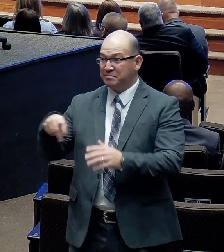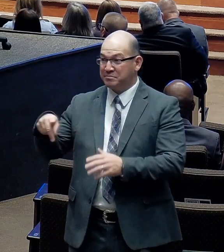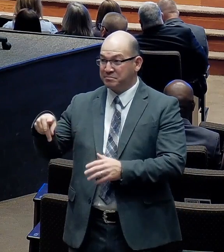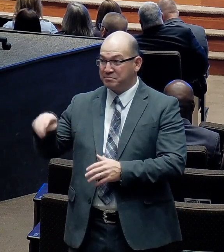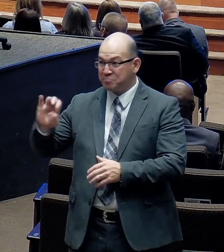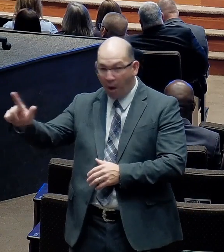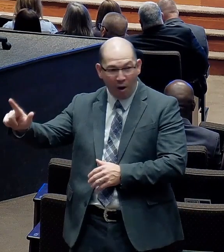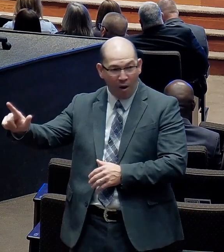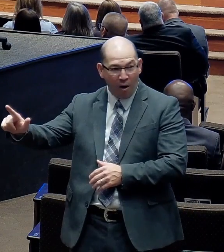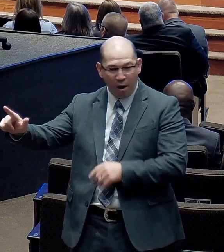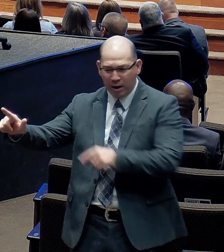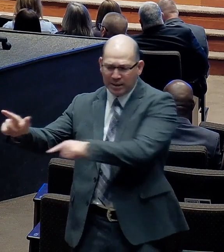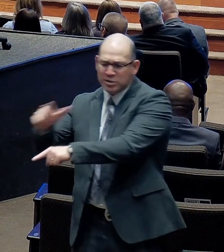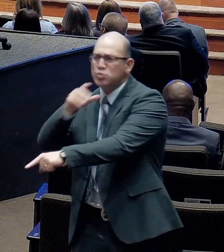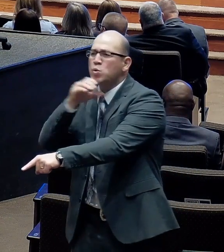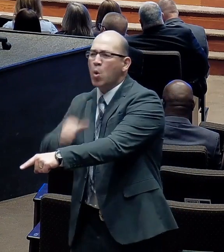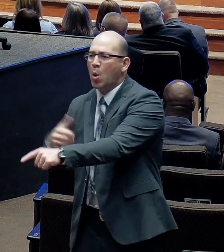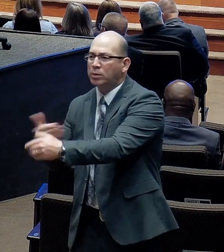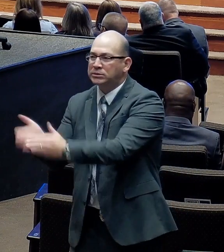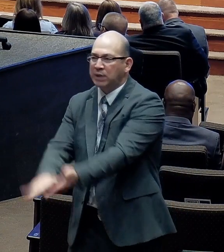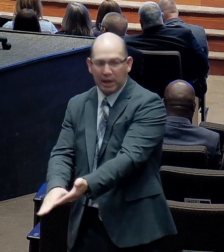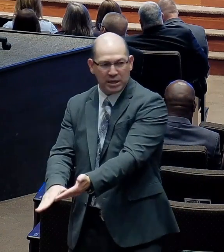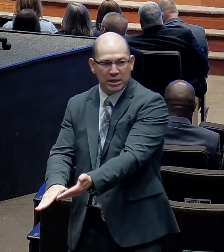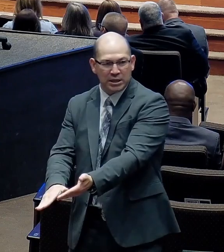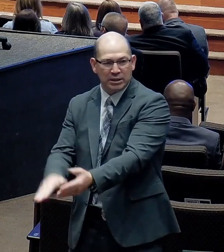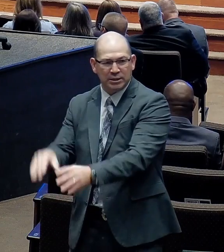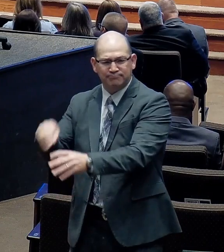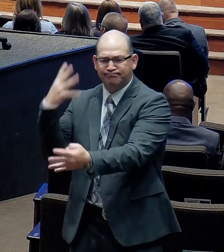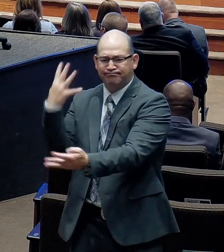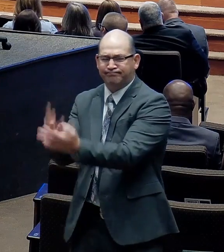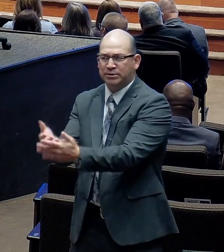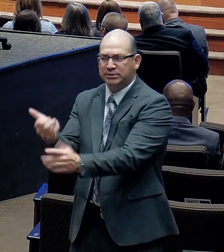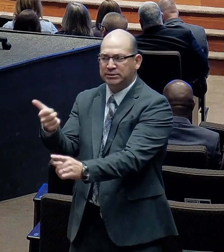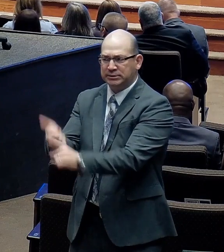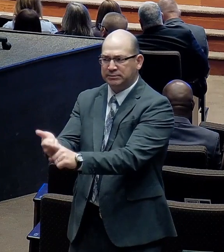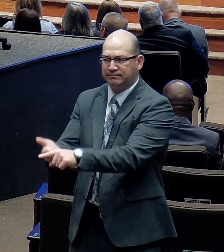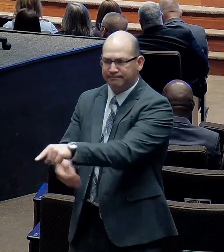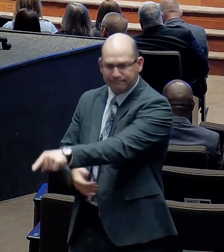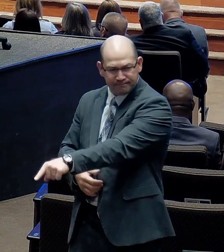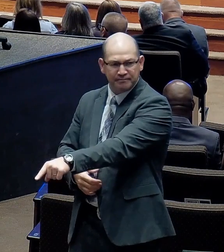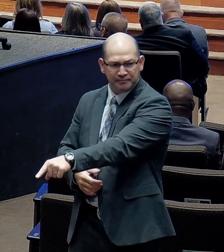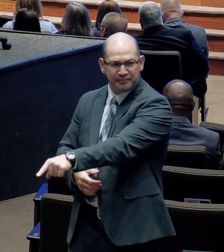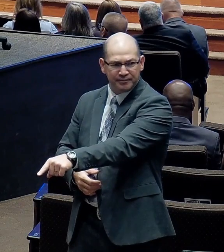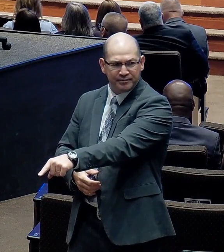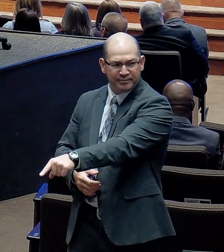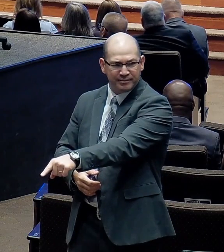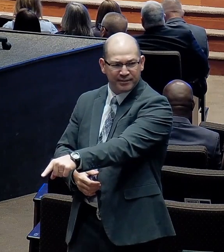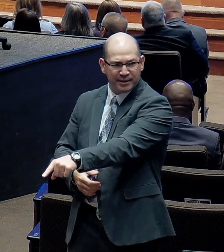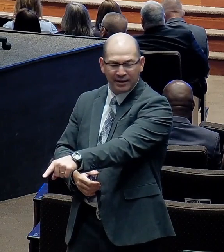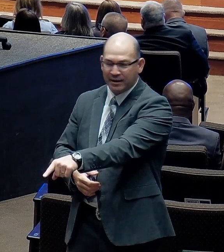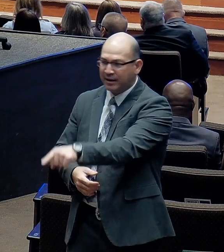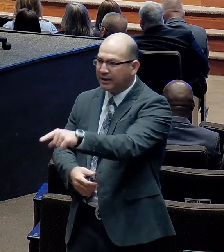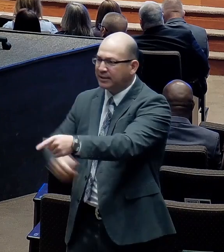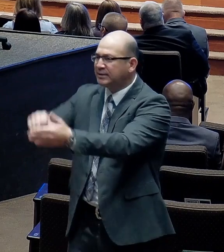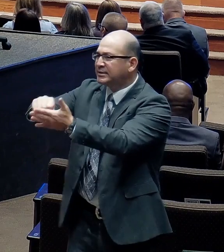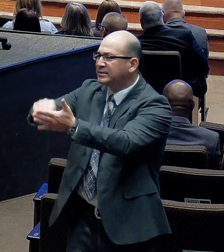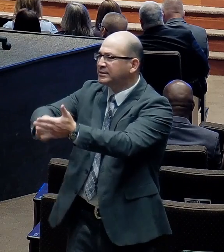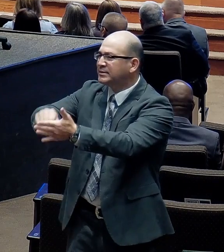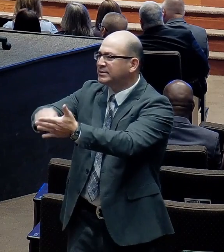Nearing death. In a prison. And he. Is emphasizing that. I've got to keep growing.